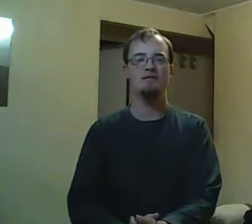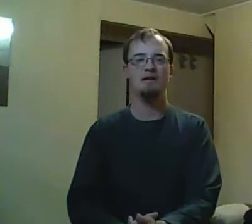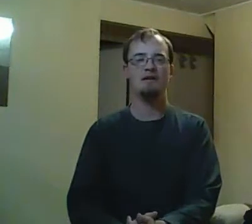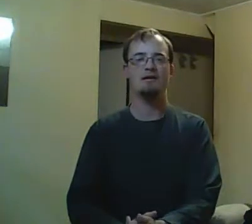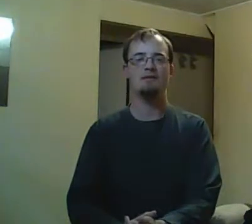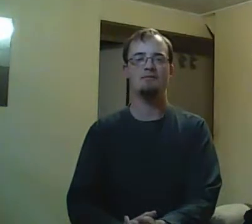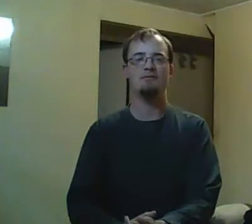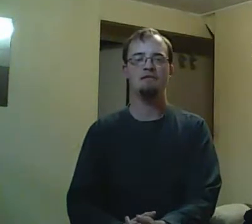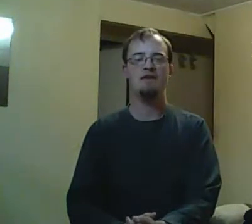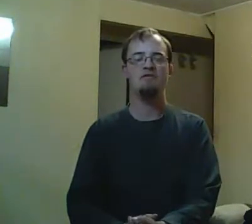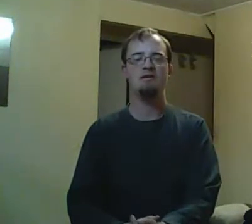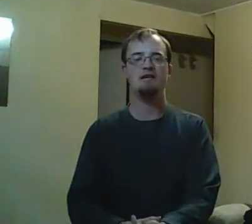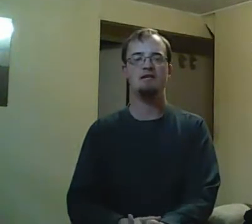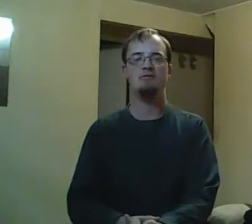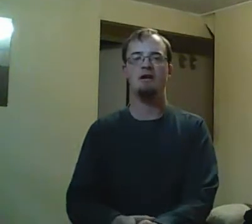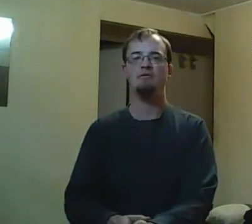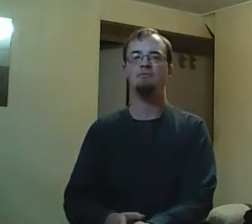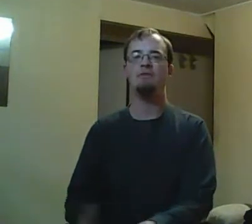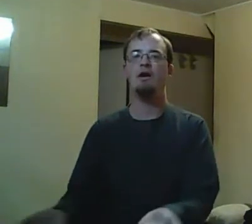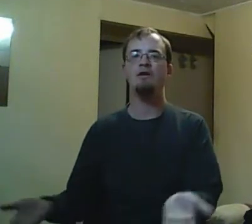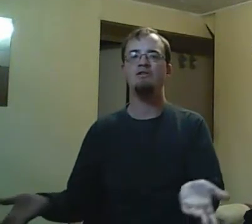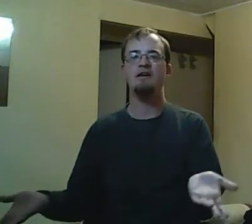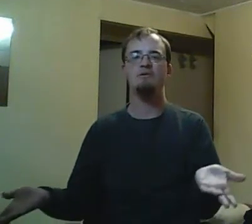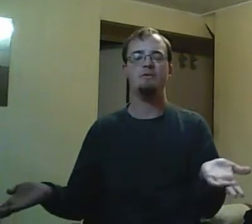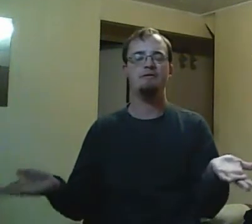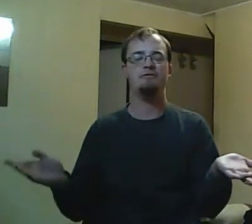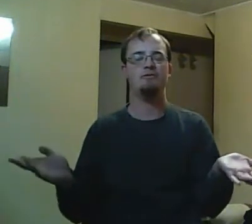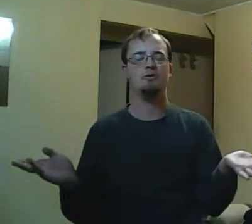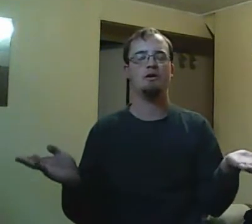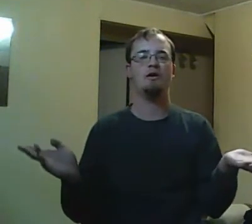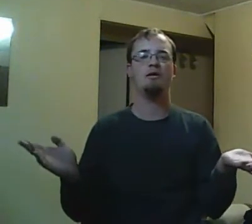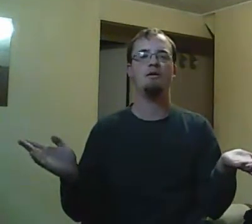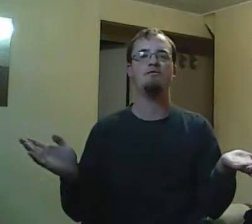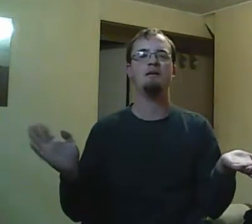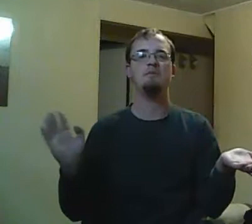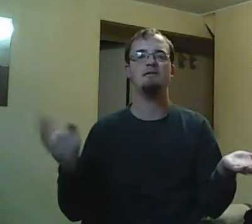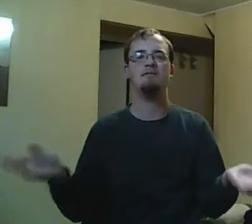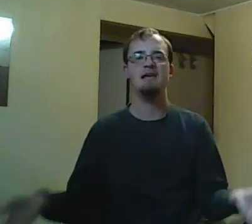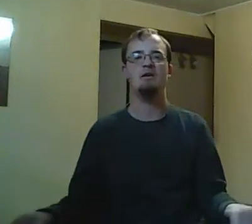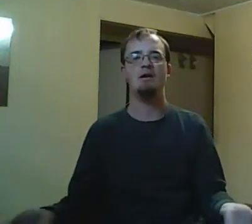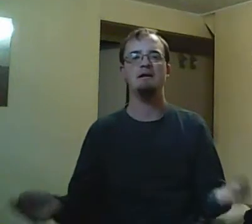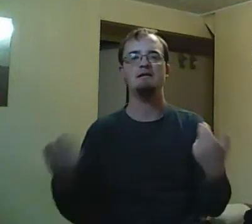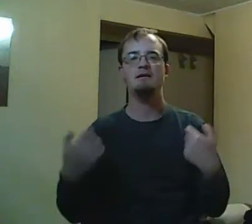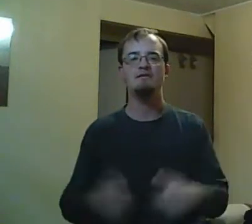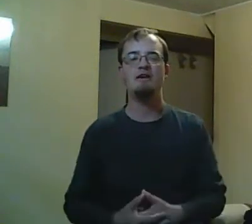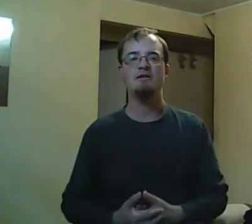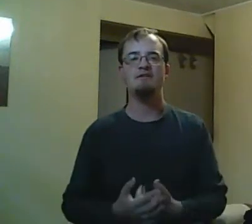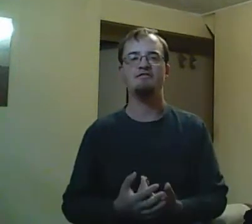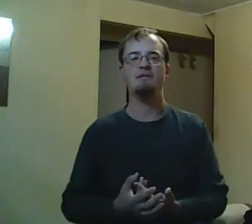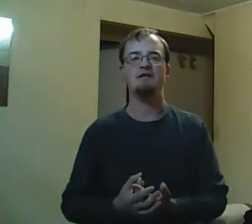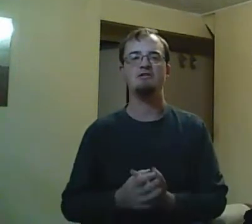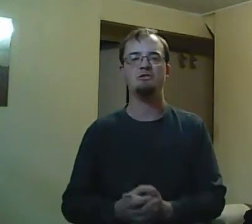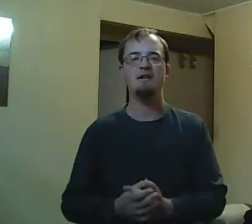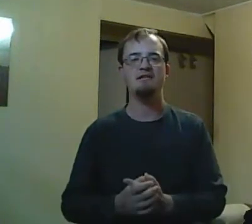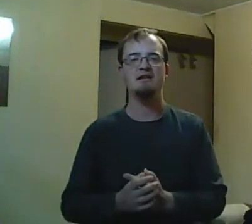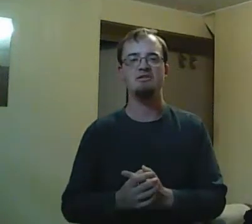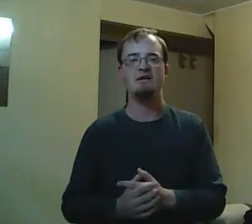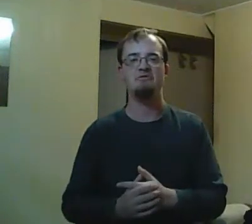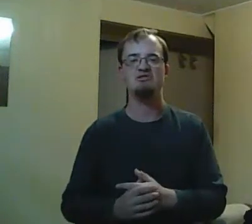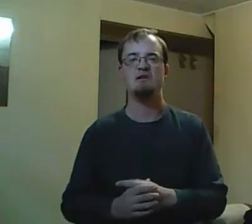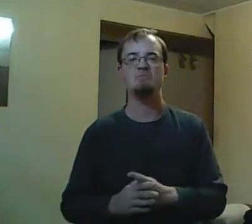course, upset that Emma would do such a thing as protect him. Of course, they couldn't really go after Emma because that was against the point. Because Emma was